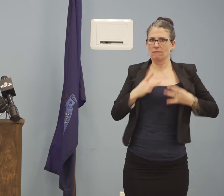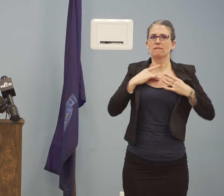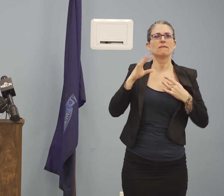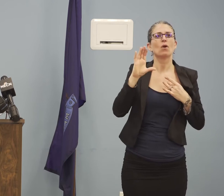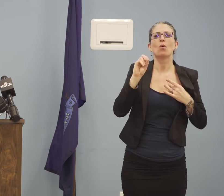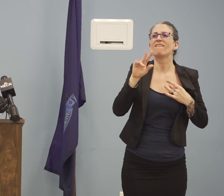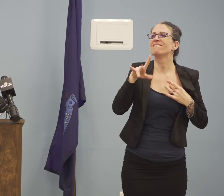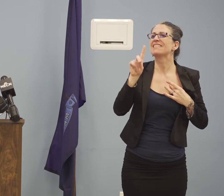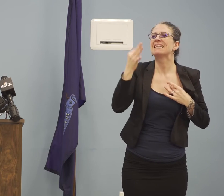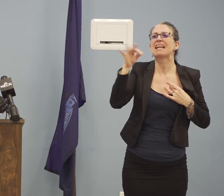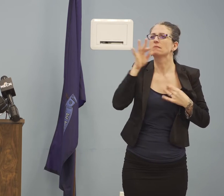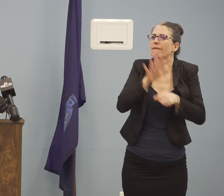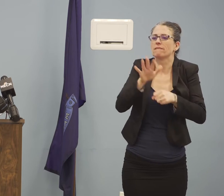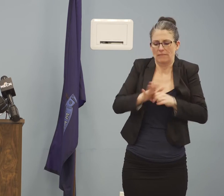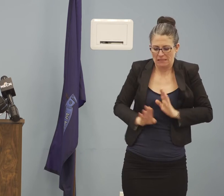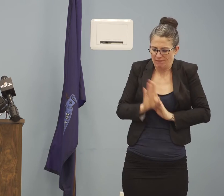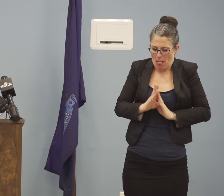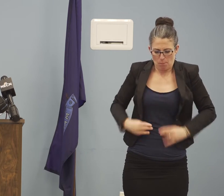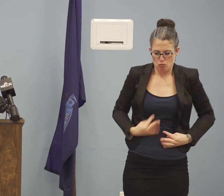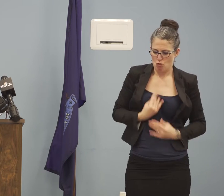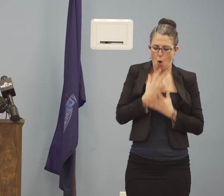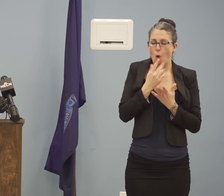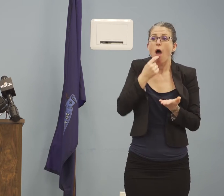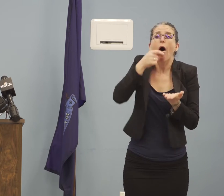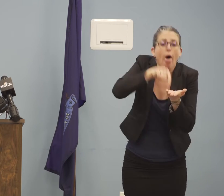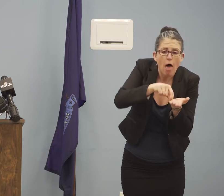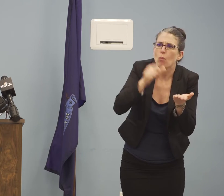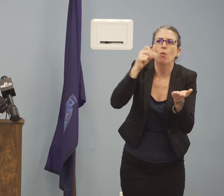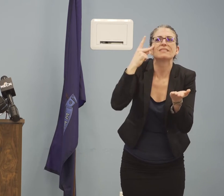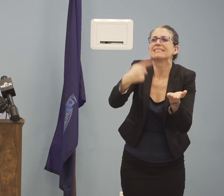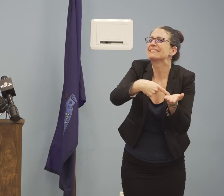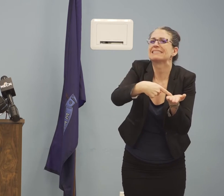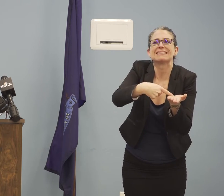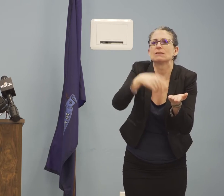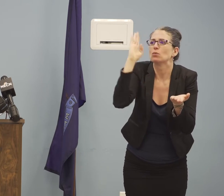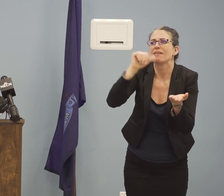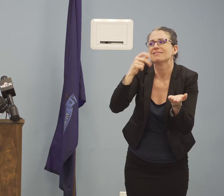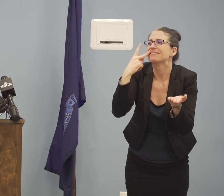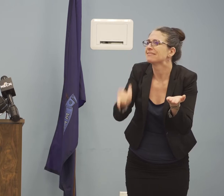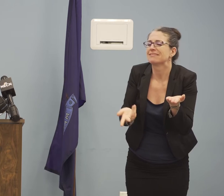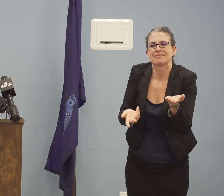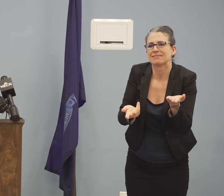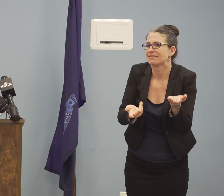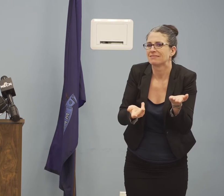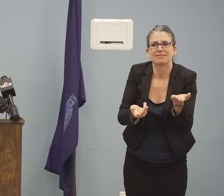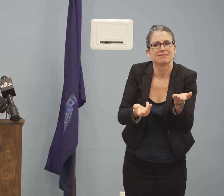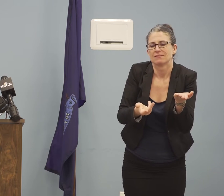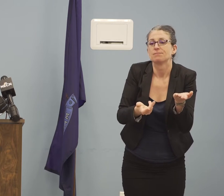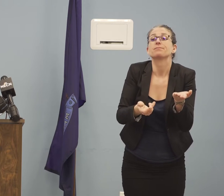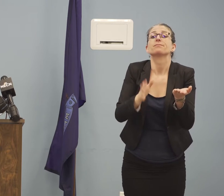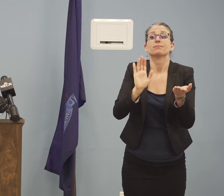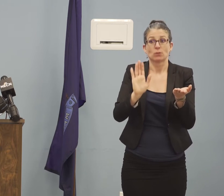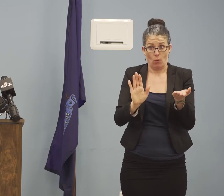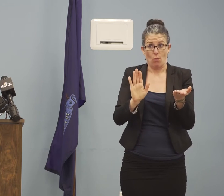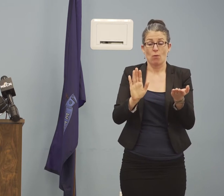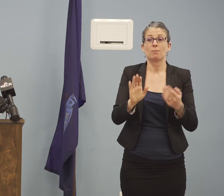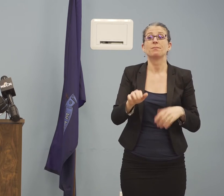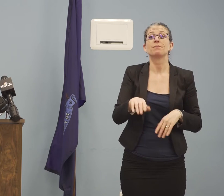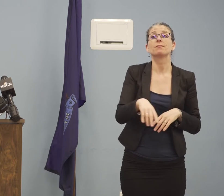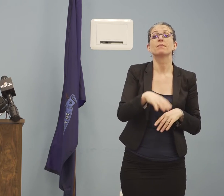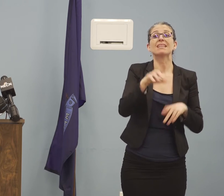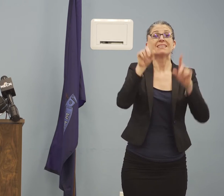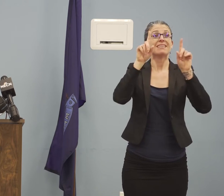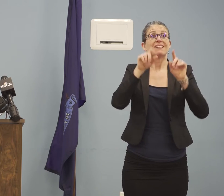in a world where community transmission is occurring. If coronavirus is more akin to the flu,